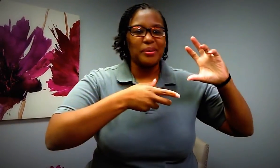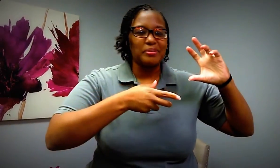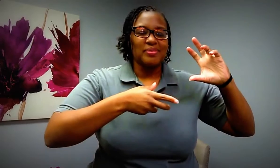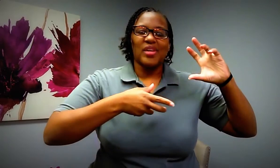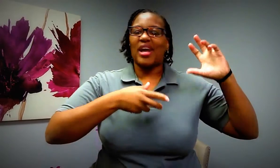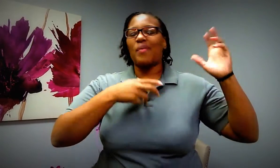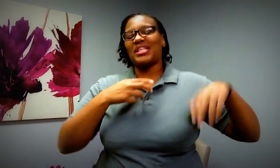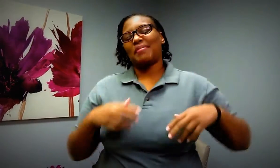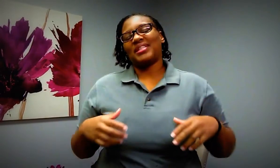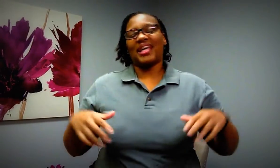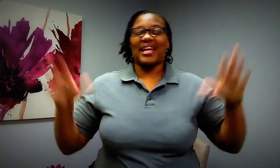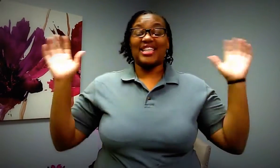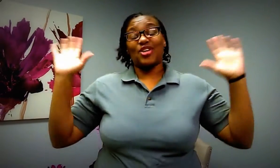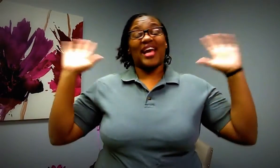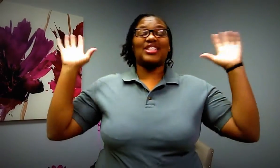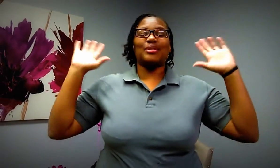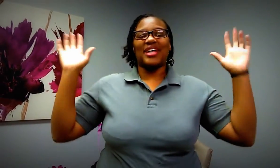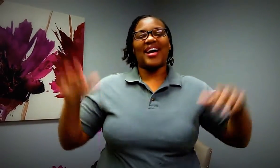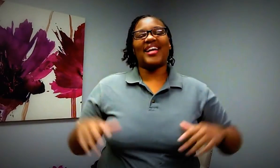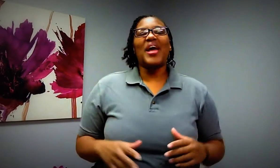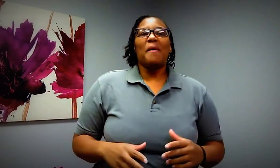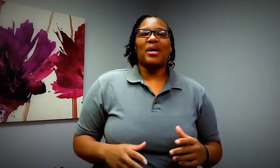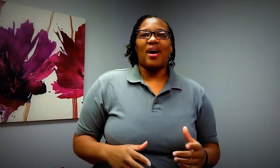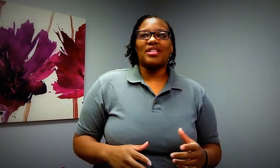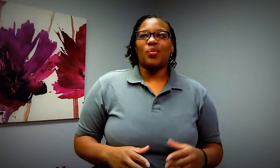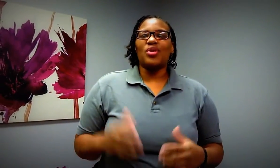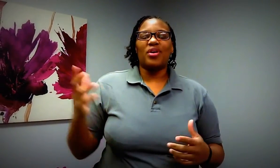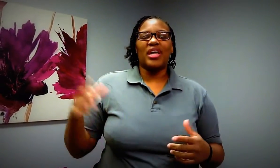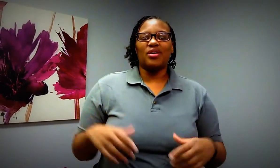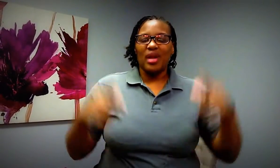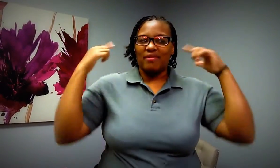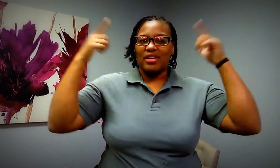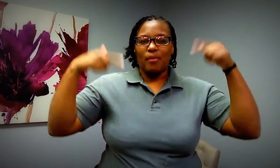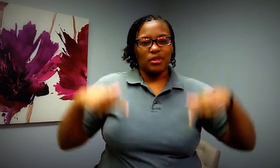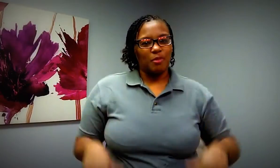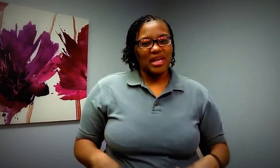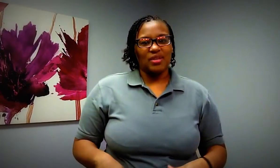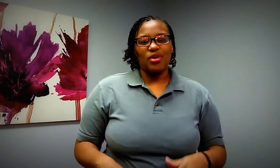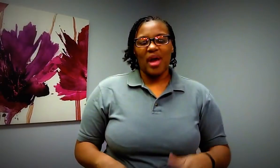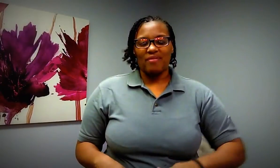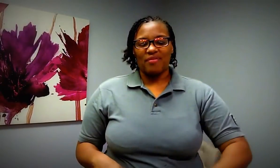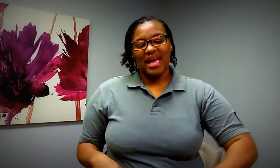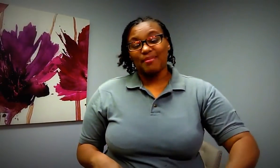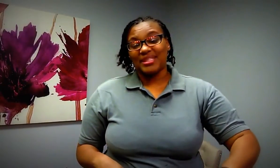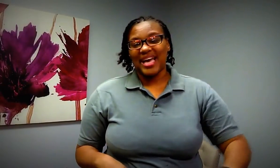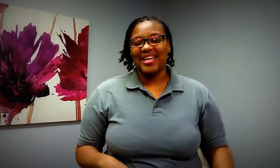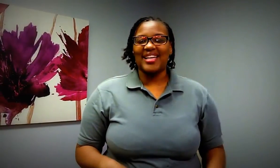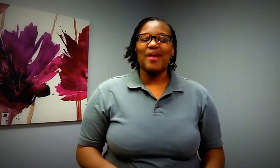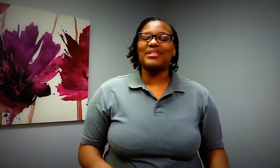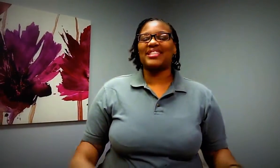and i always think about that like let your light so shine but also when you're on the hill you have a different perspective you don't have a valley mentality and i was just